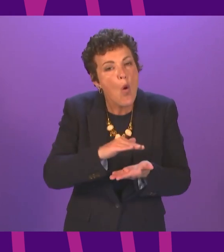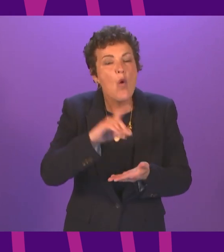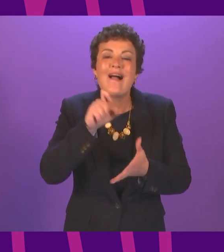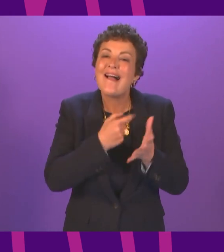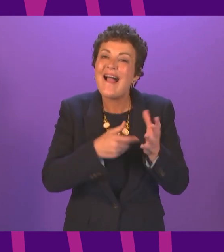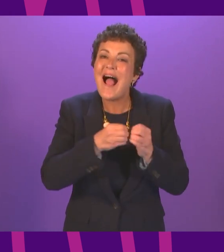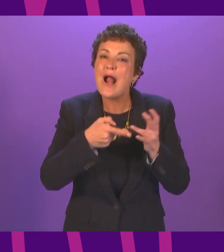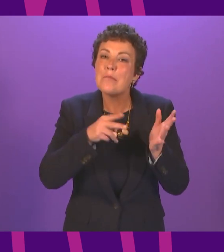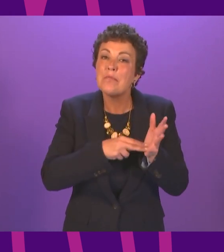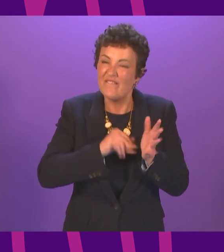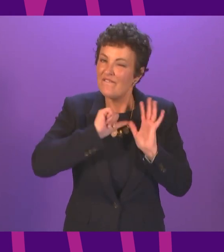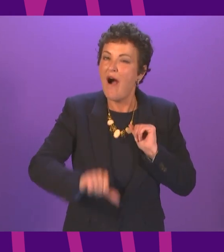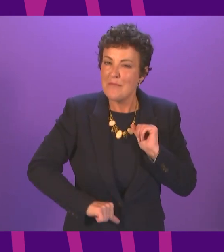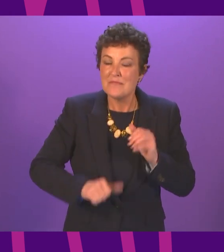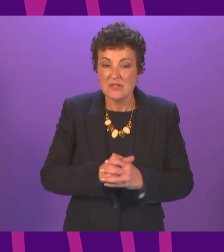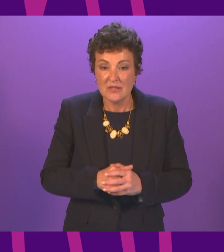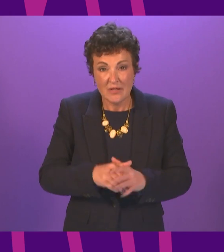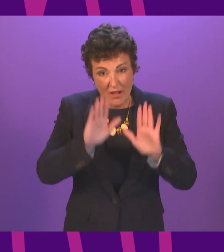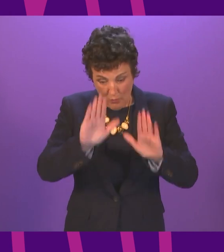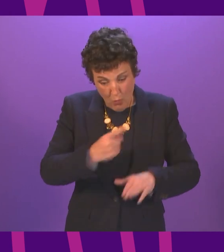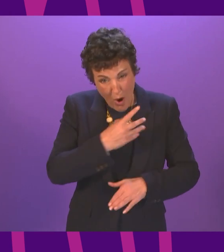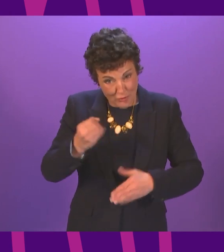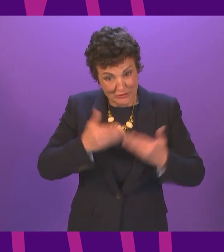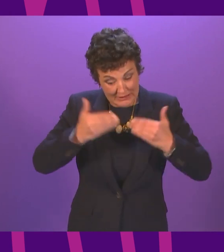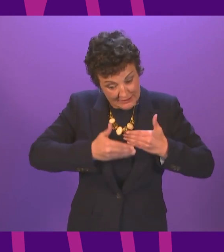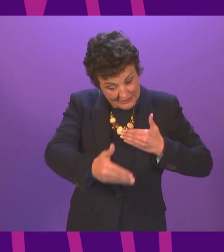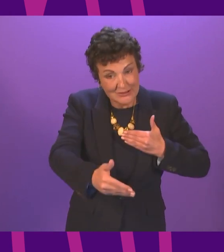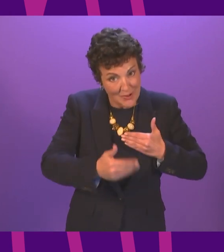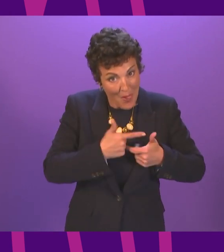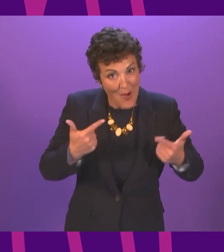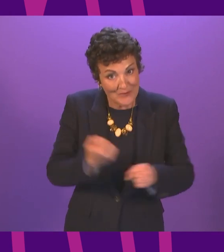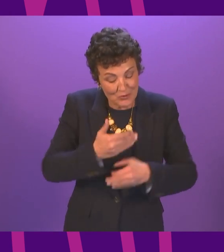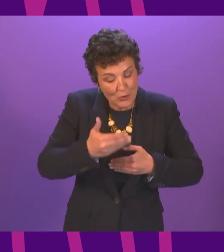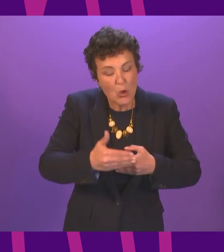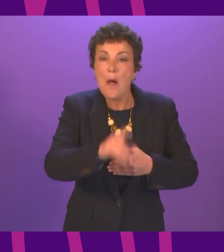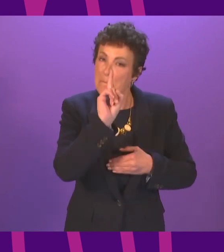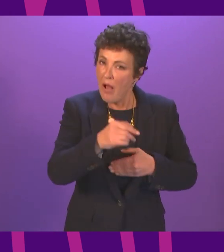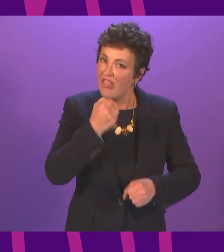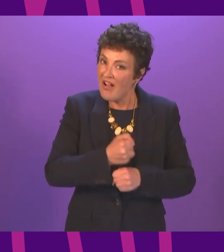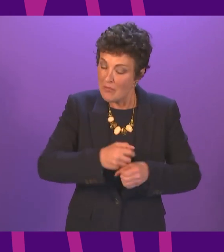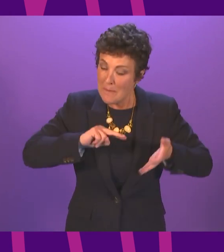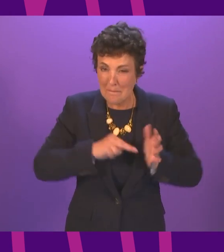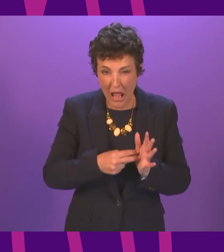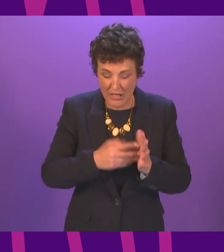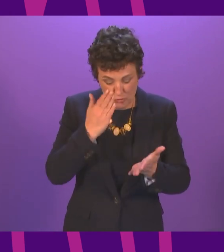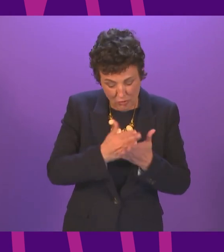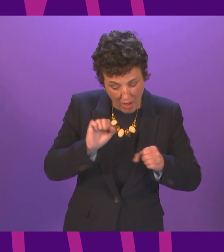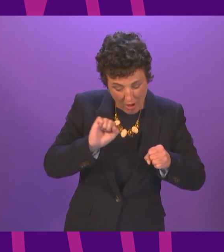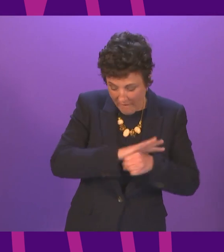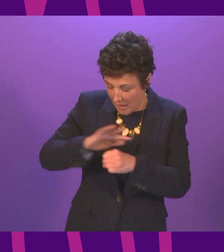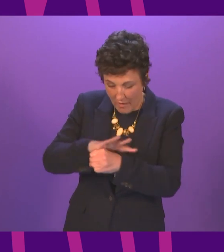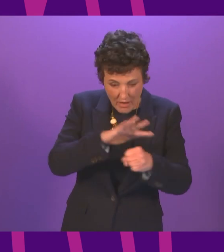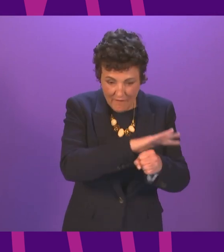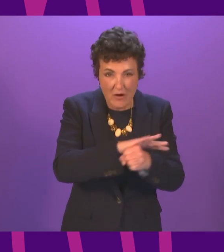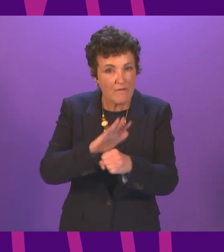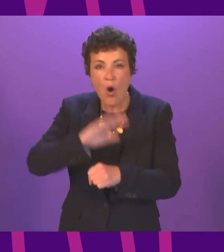While it been far from everything we will do in these 100 days, the Government's plans touch on almost every area of policy. It will also